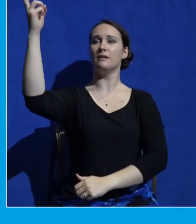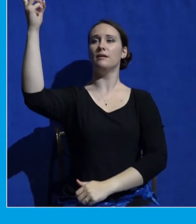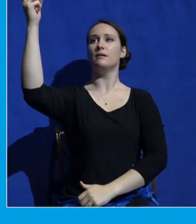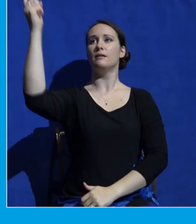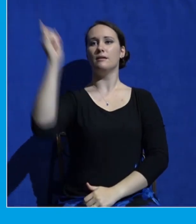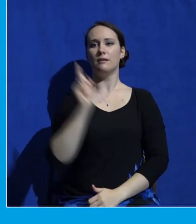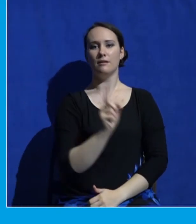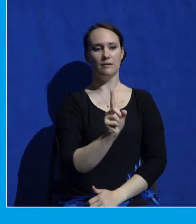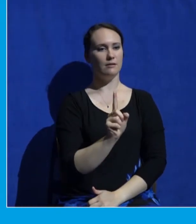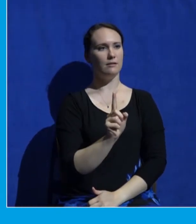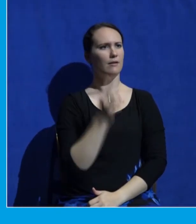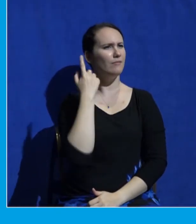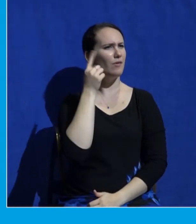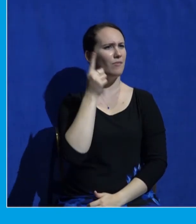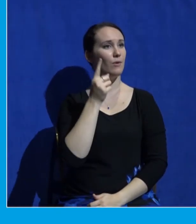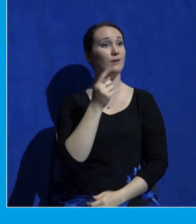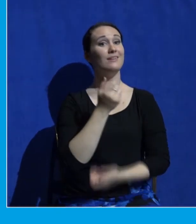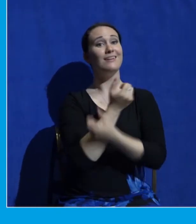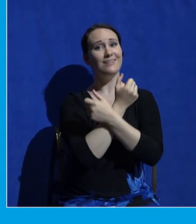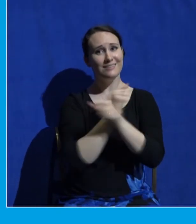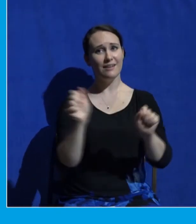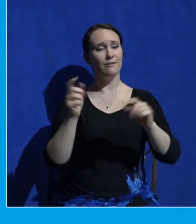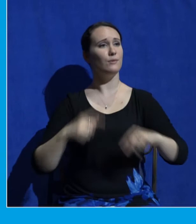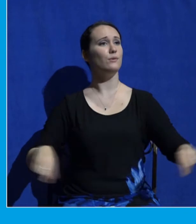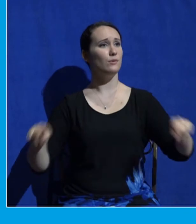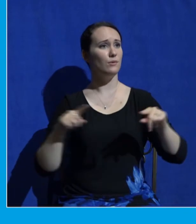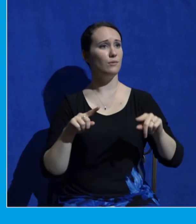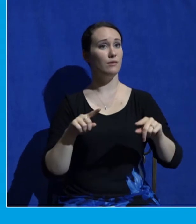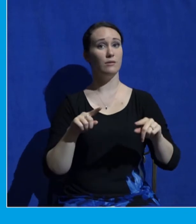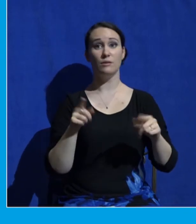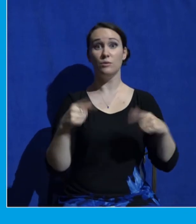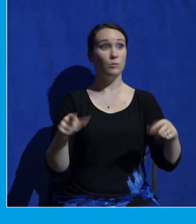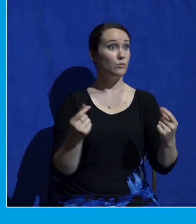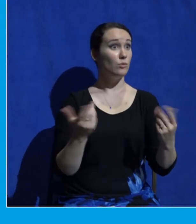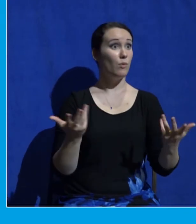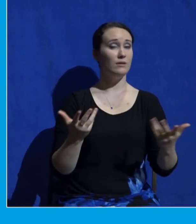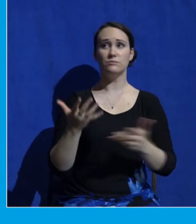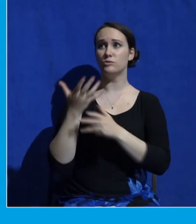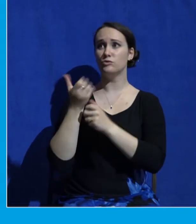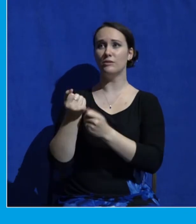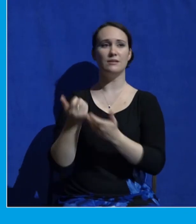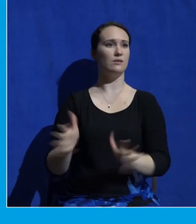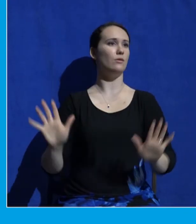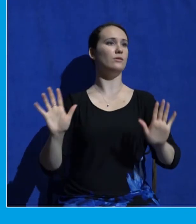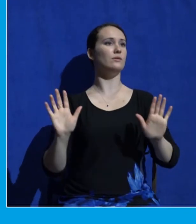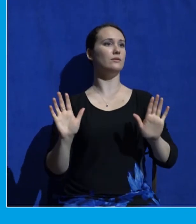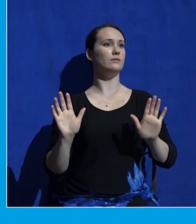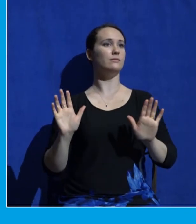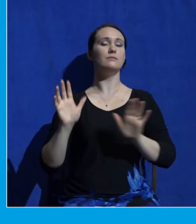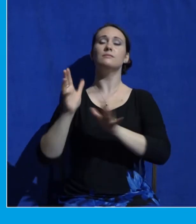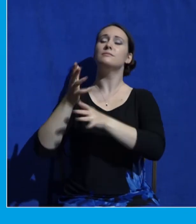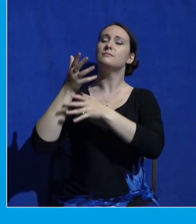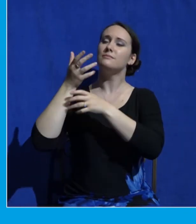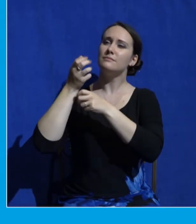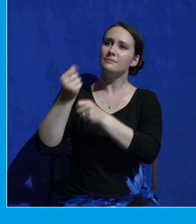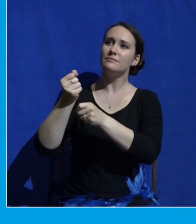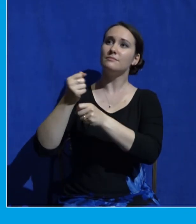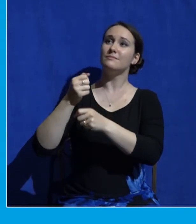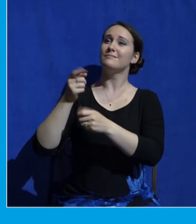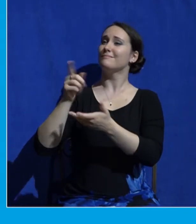If you will just trust in him to be the Savior of your soul, to